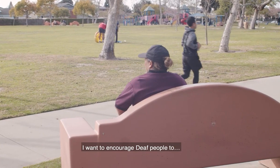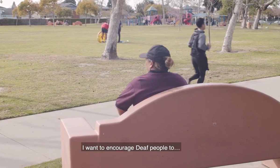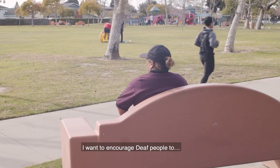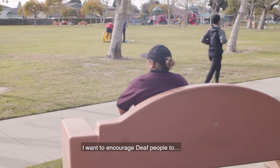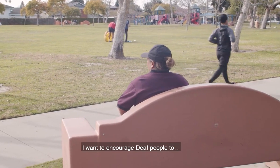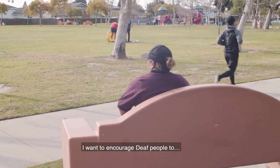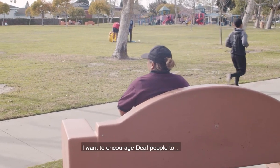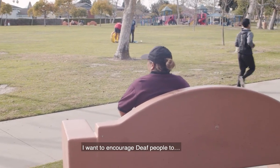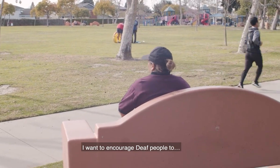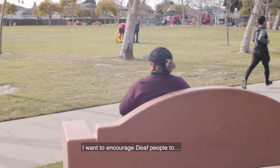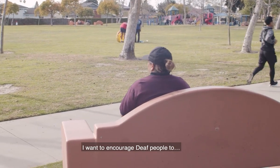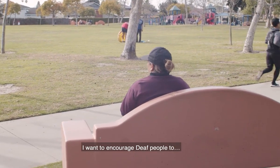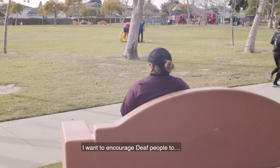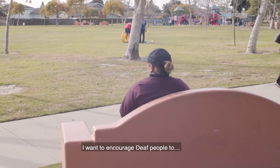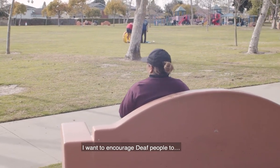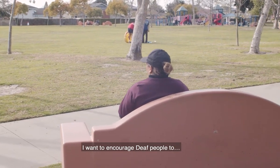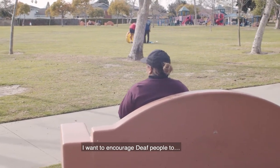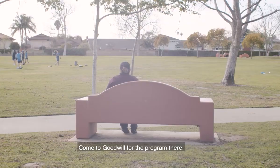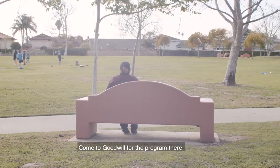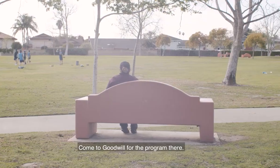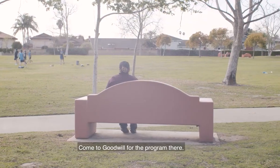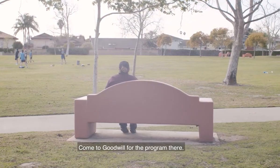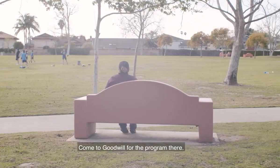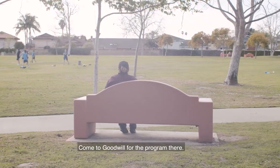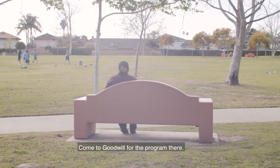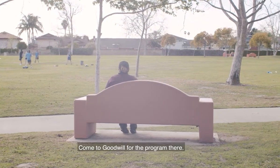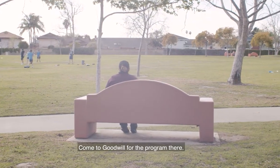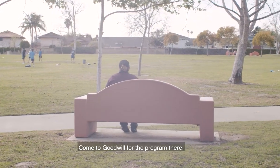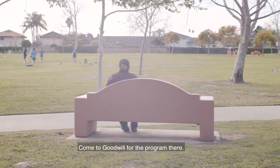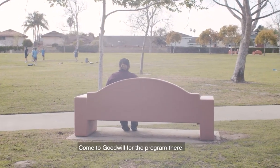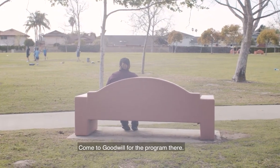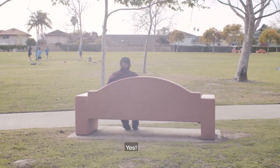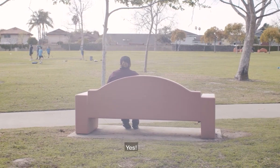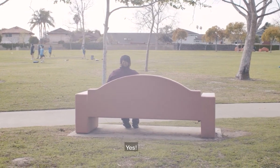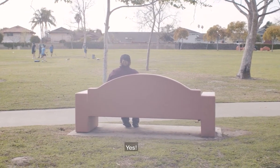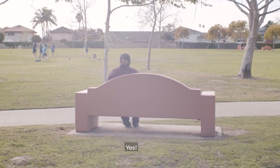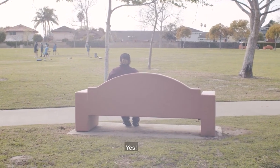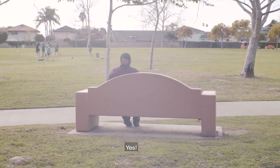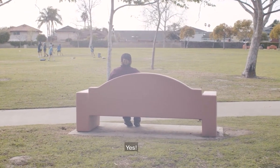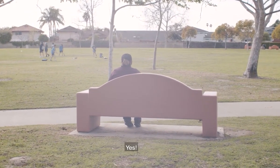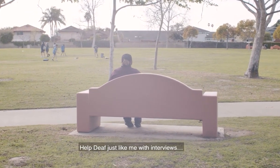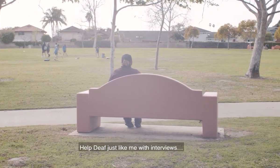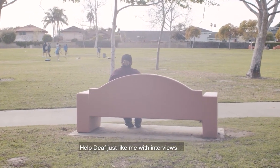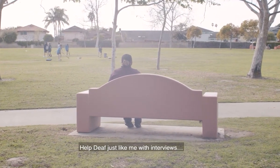I want to encourage deaf people to come to Cootville for the program there. Yes. Help,